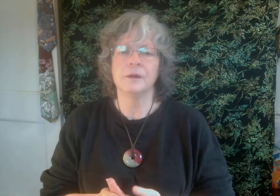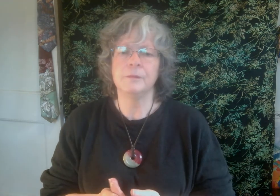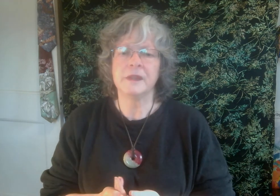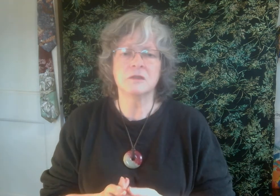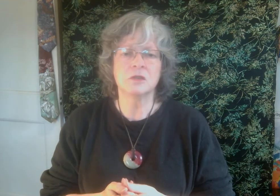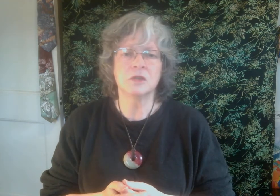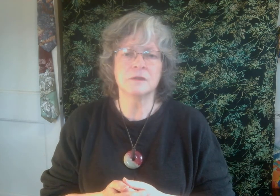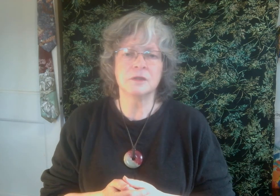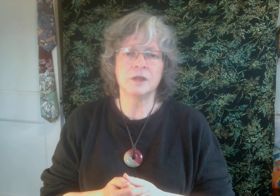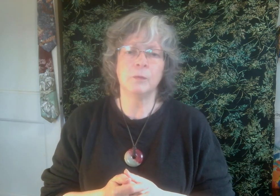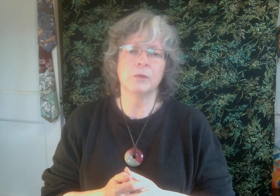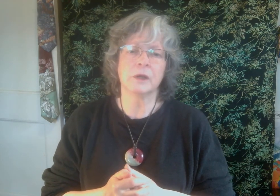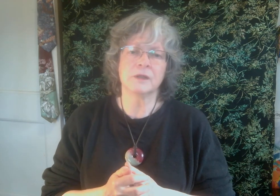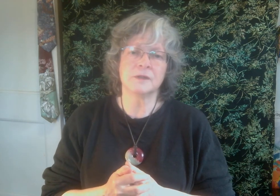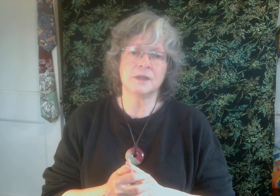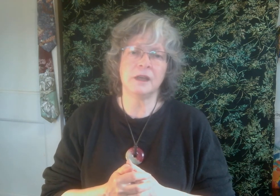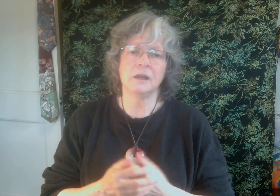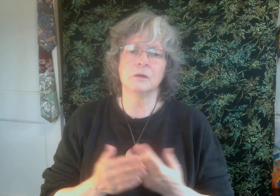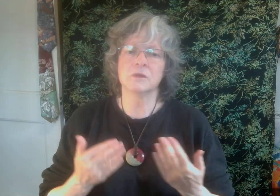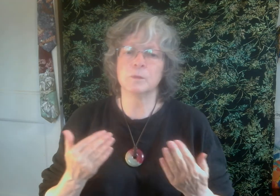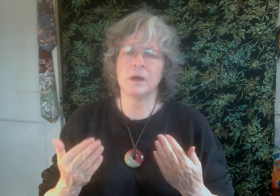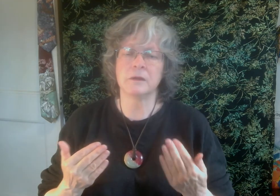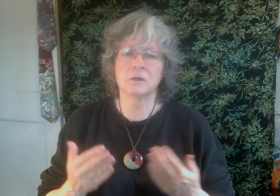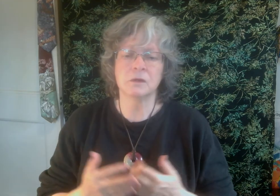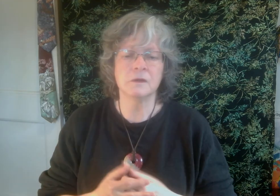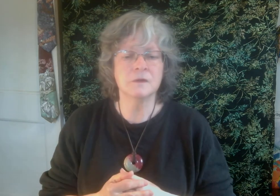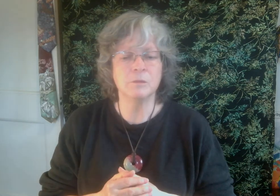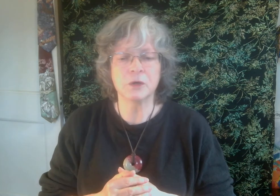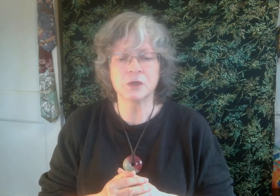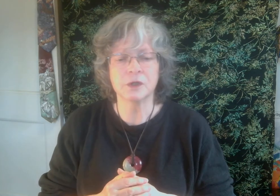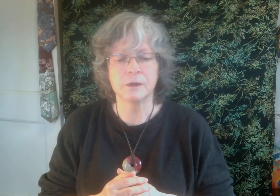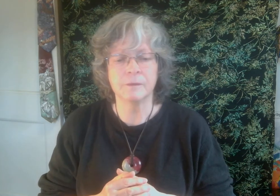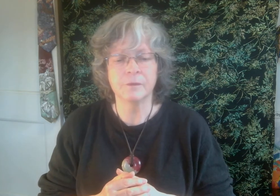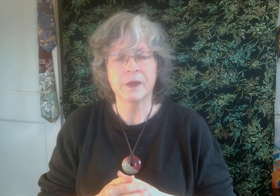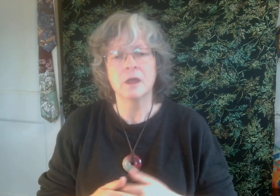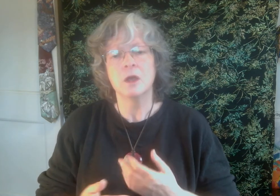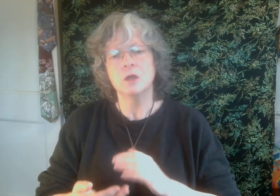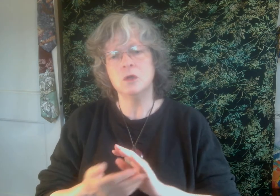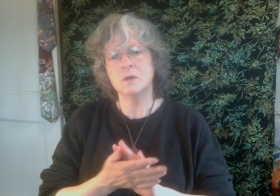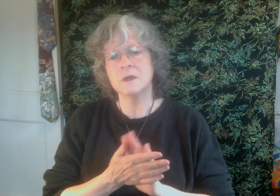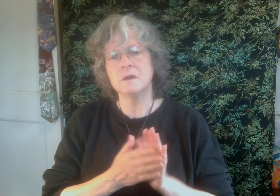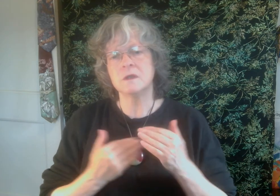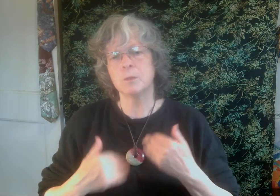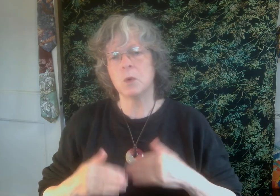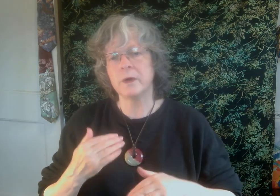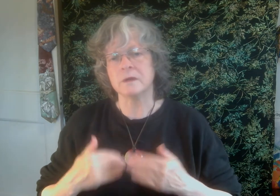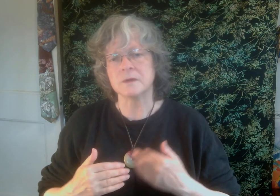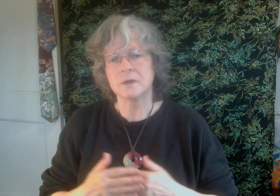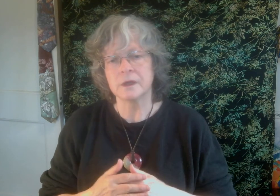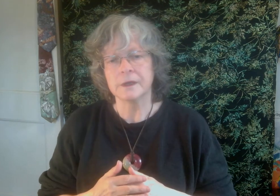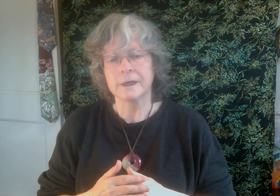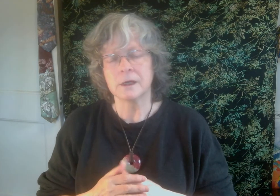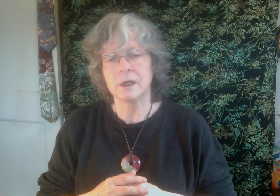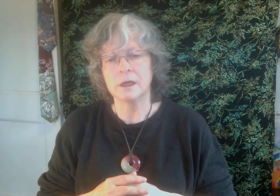That's just a temporary state in response to this emotion. Using these points can,